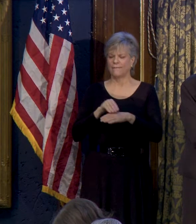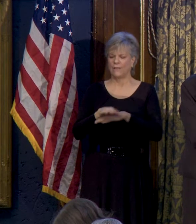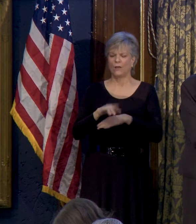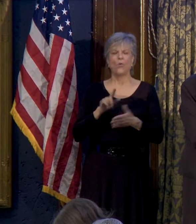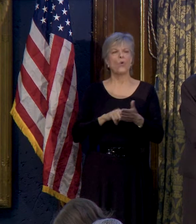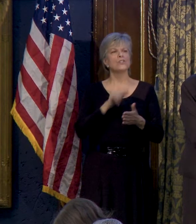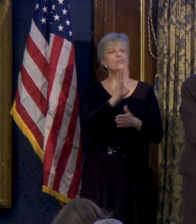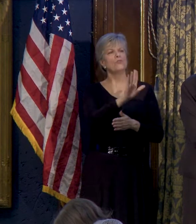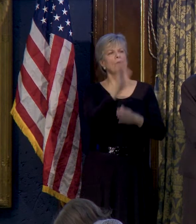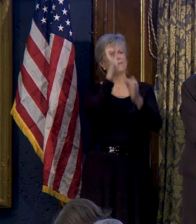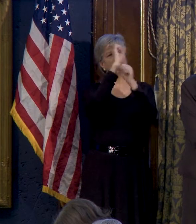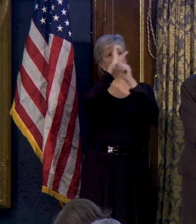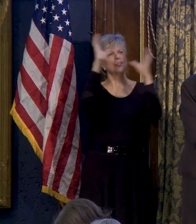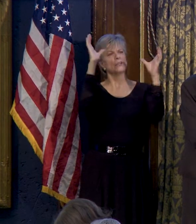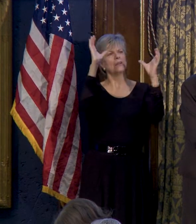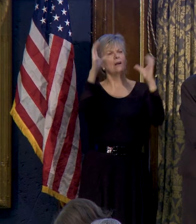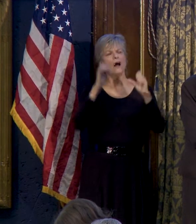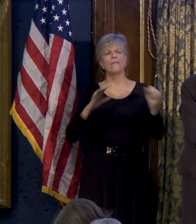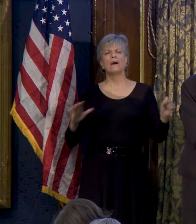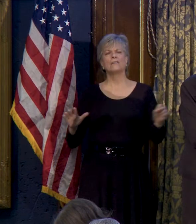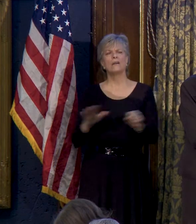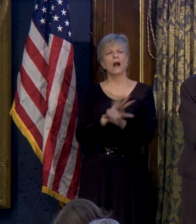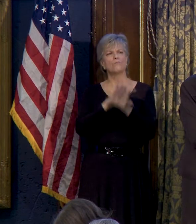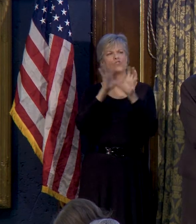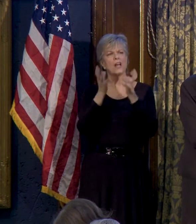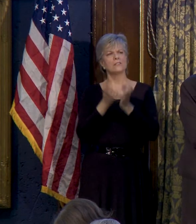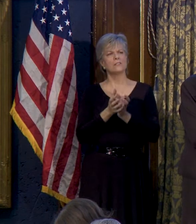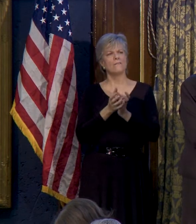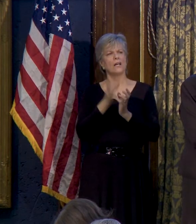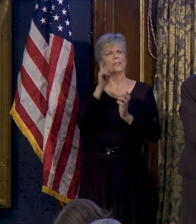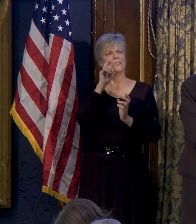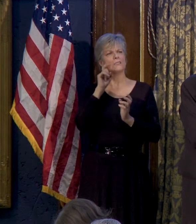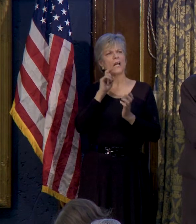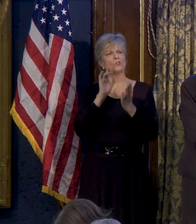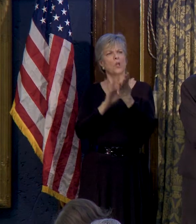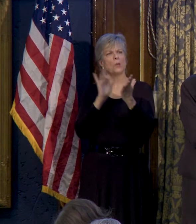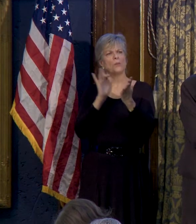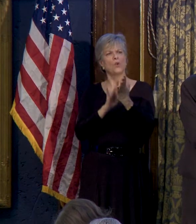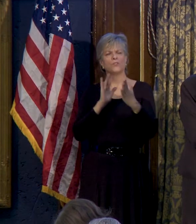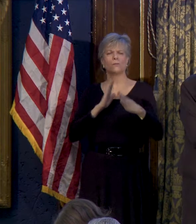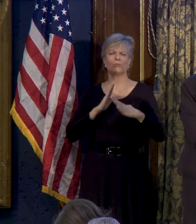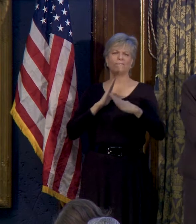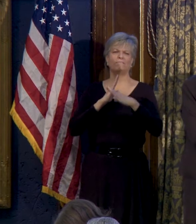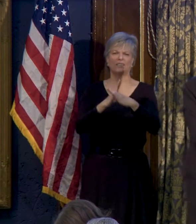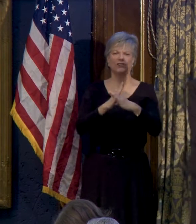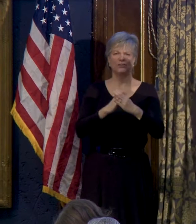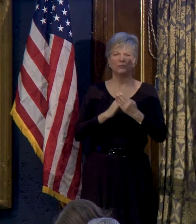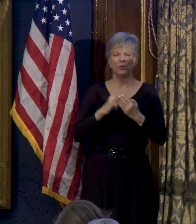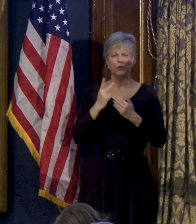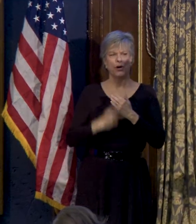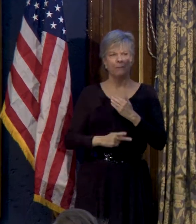is your vision of a comprehensive sexual abuse prevention program?